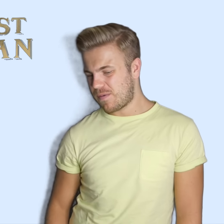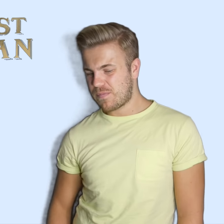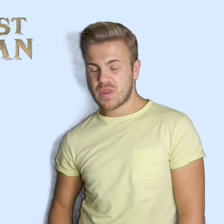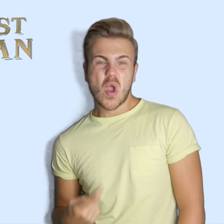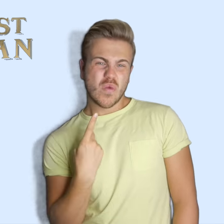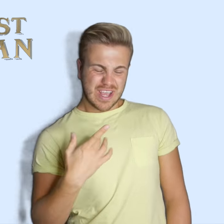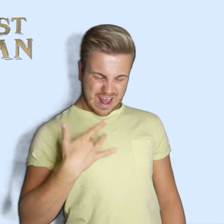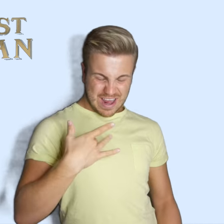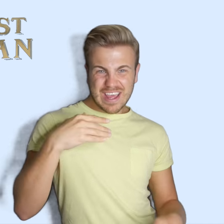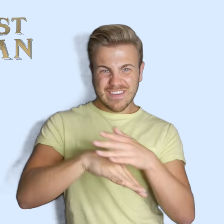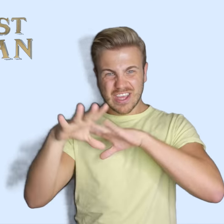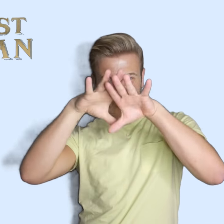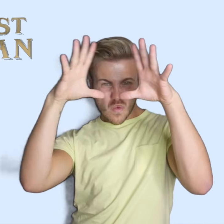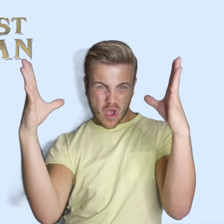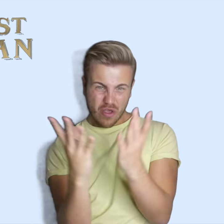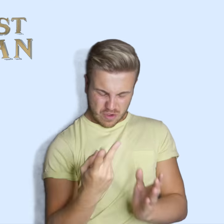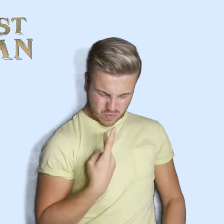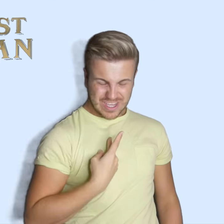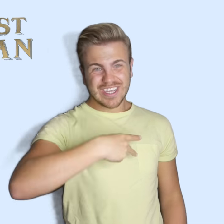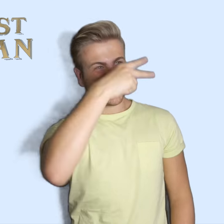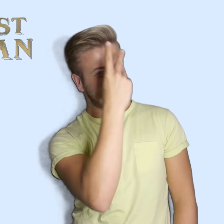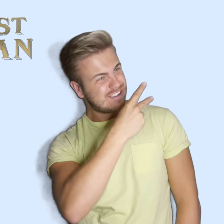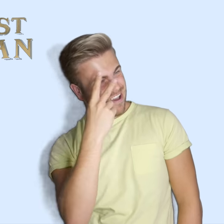We can live in a world that we desire